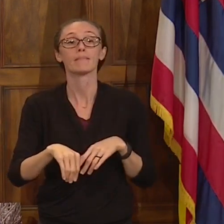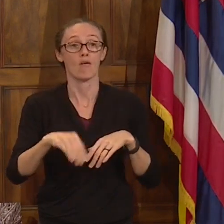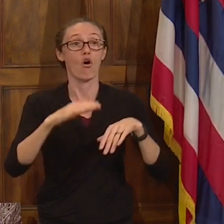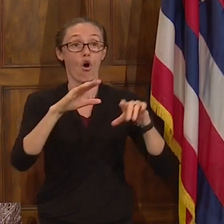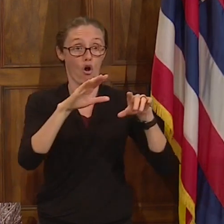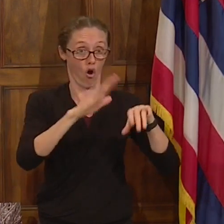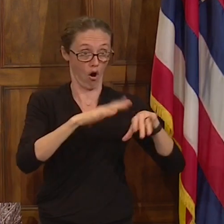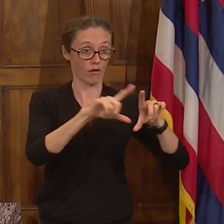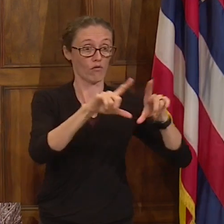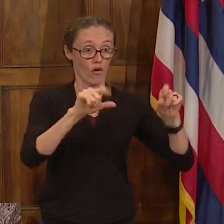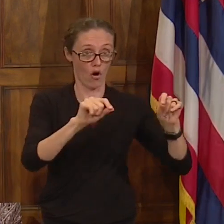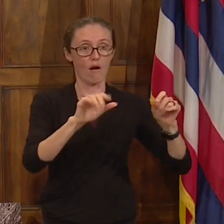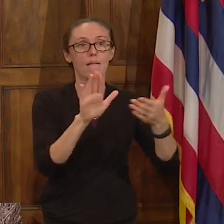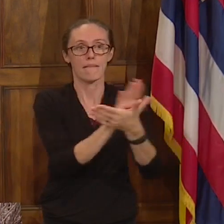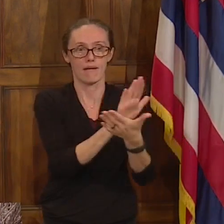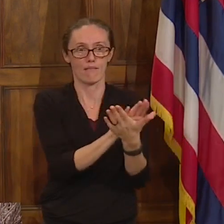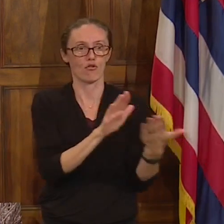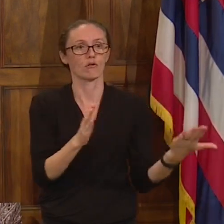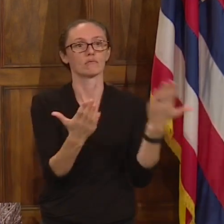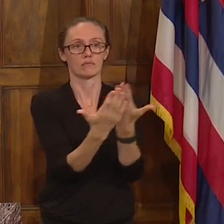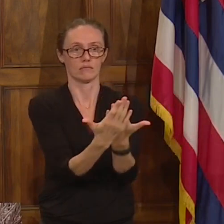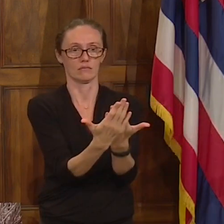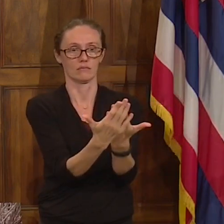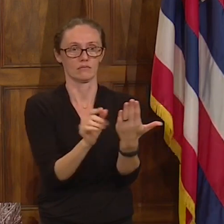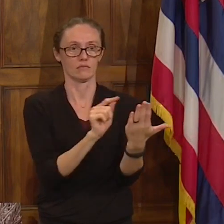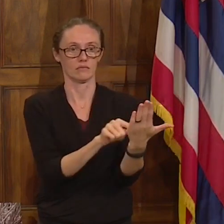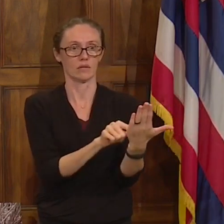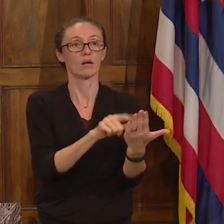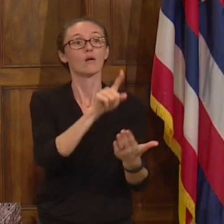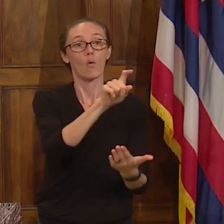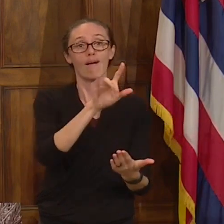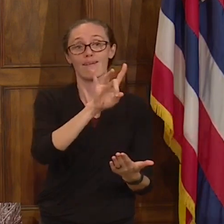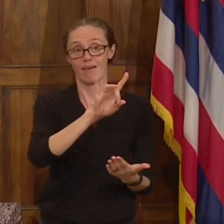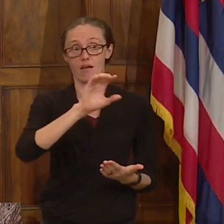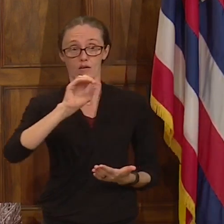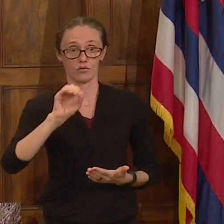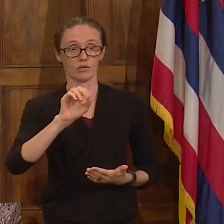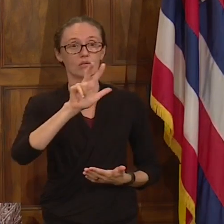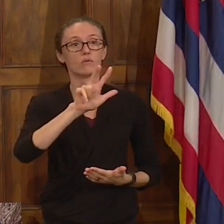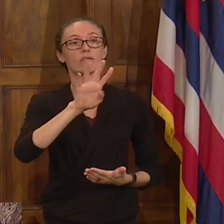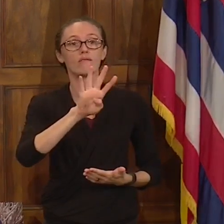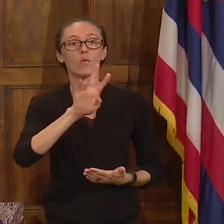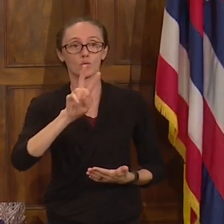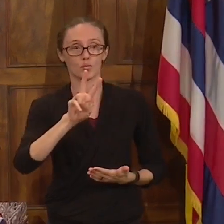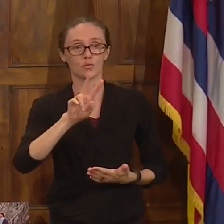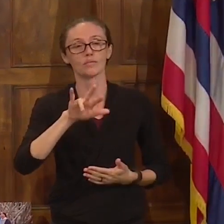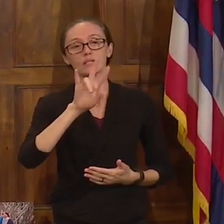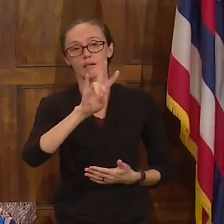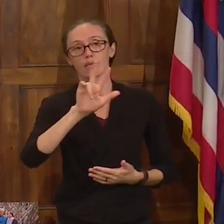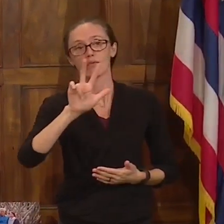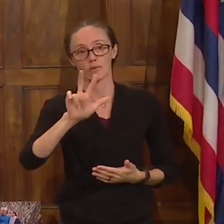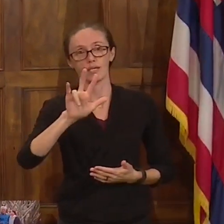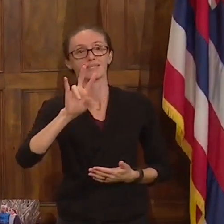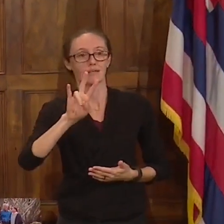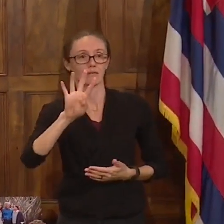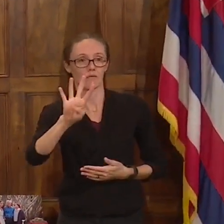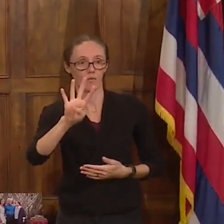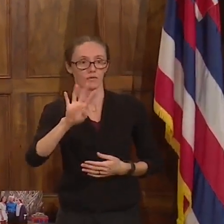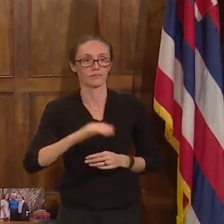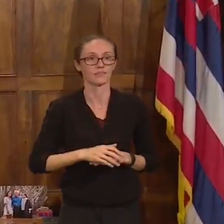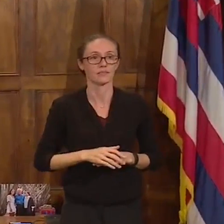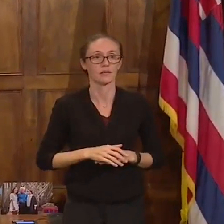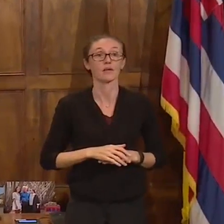card paper that you receive, 1-800-342-7374